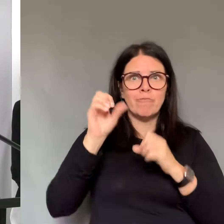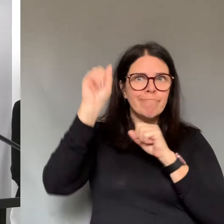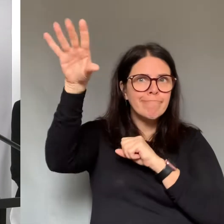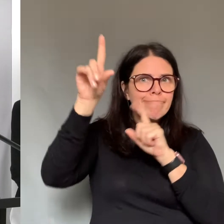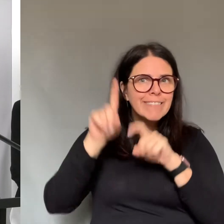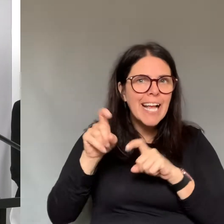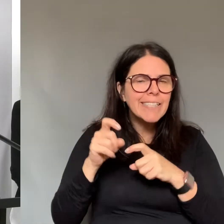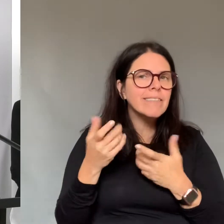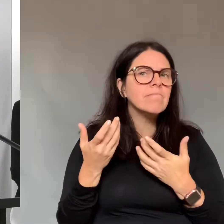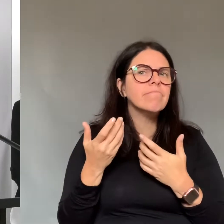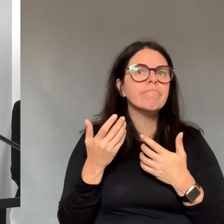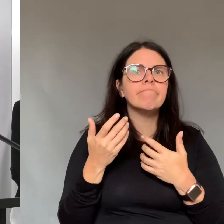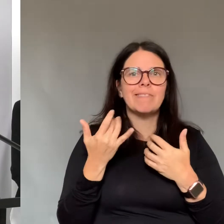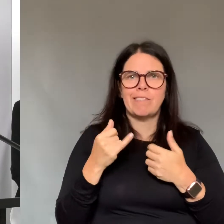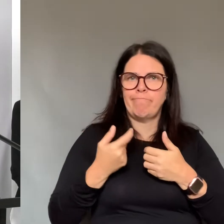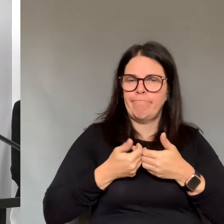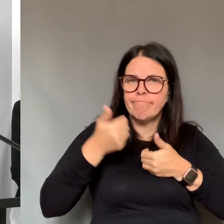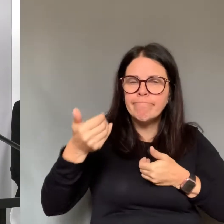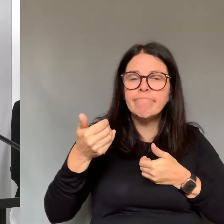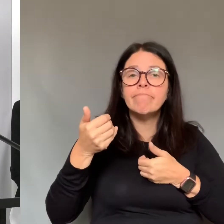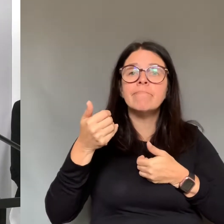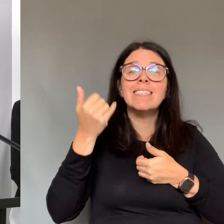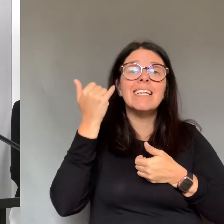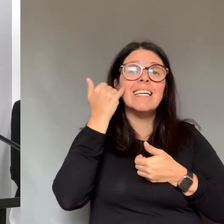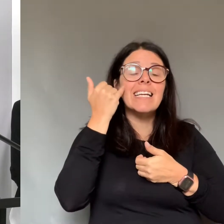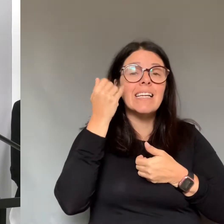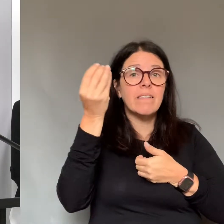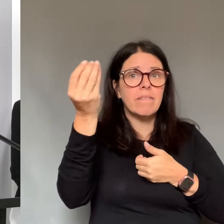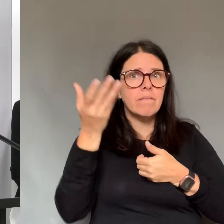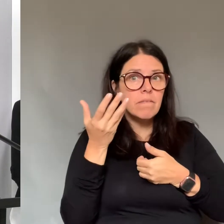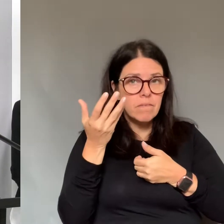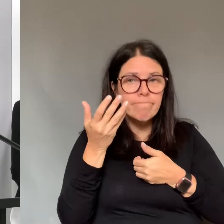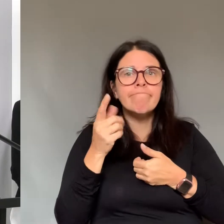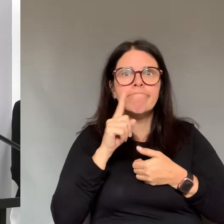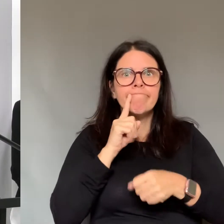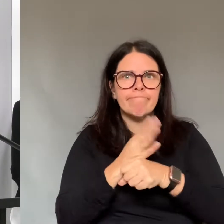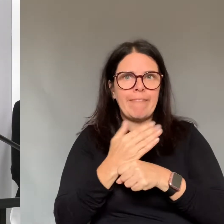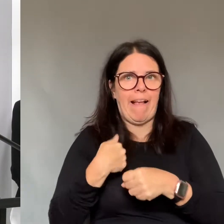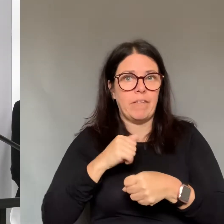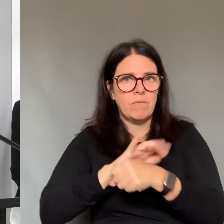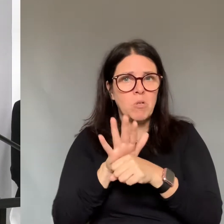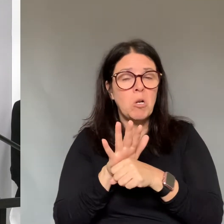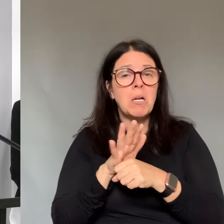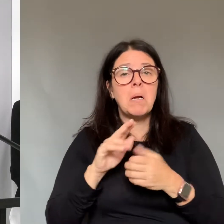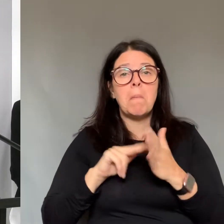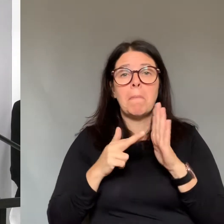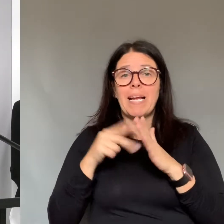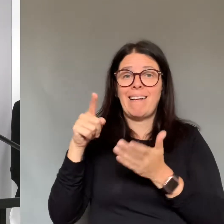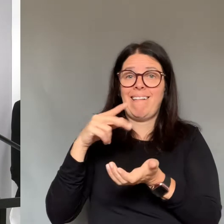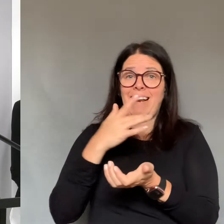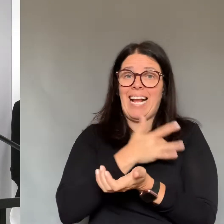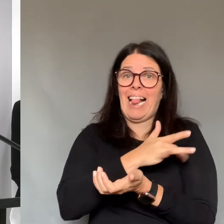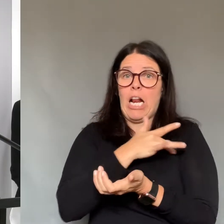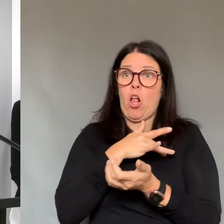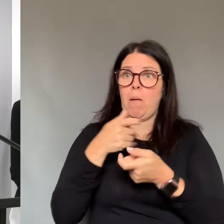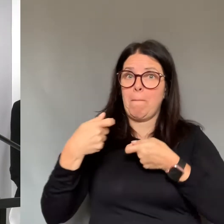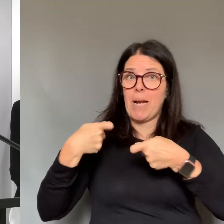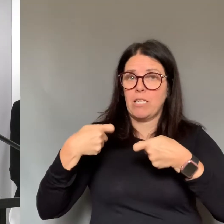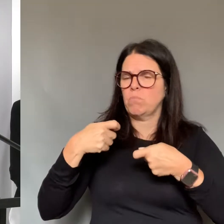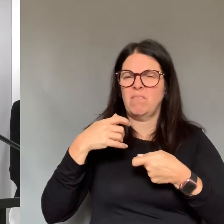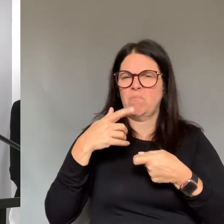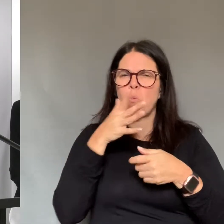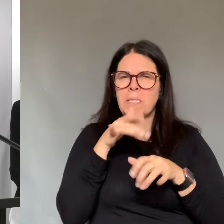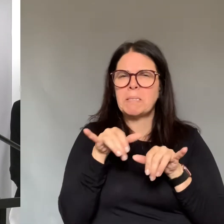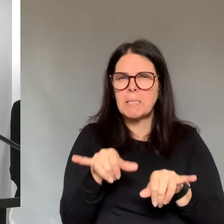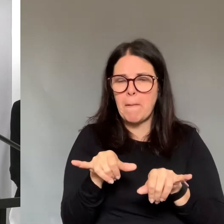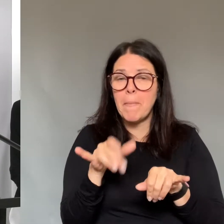more than a week now should prevent the spread if and when everyone follows it. Having a confirmed diagnosis is very important